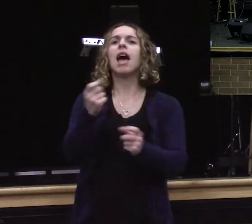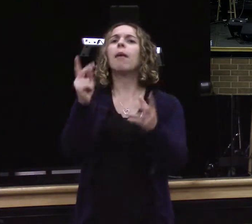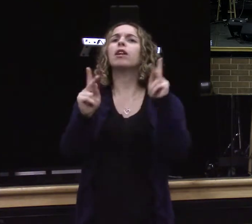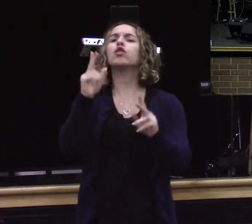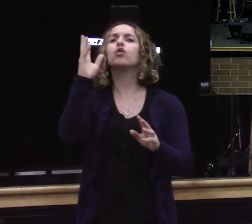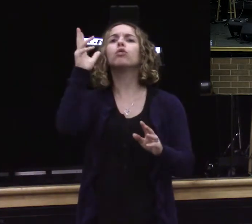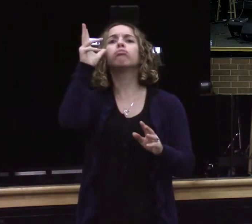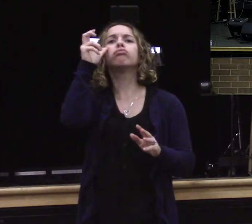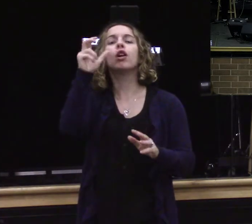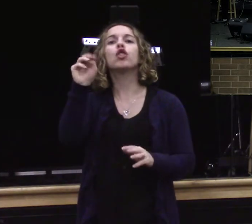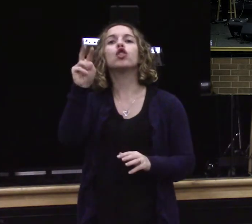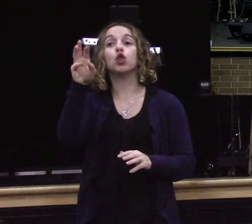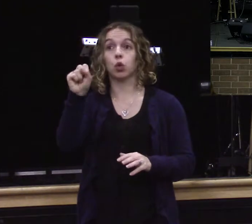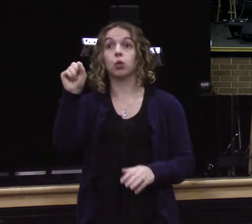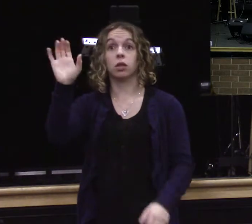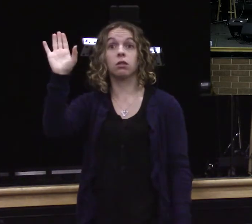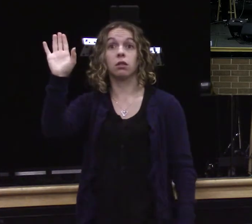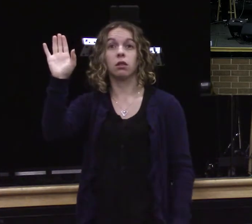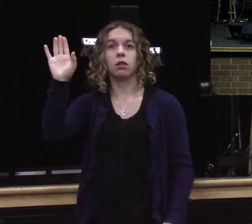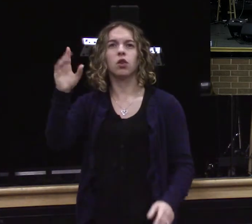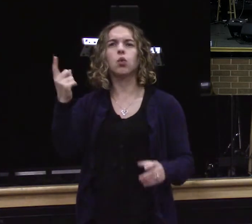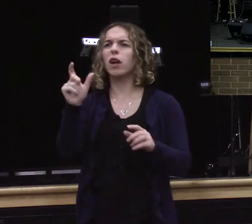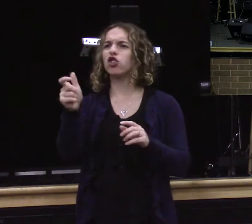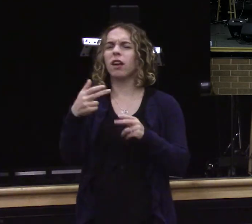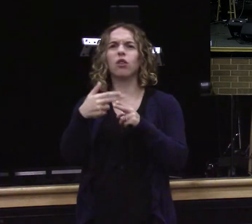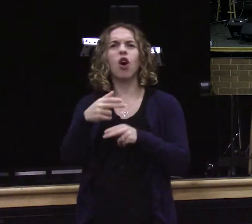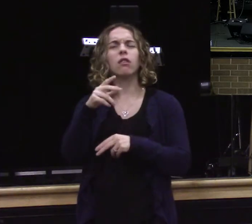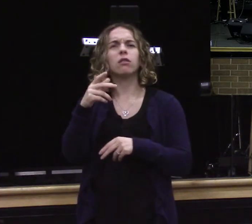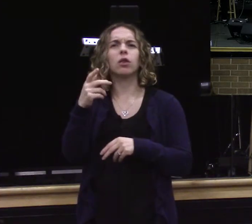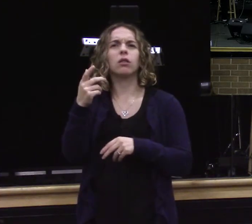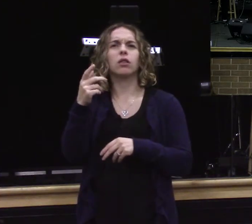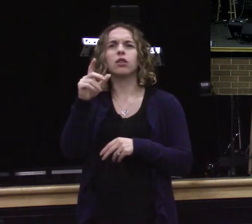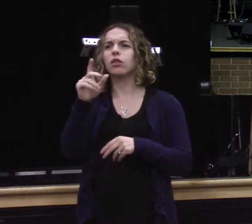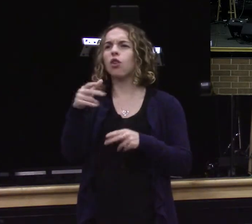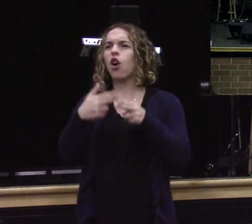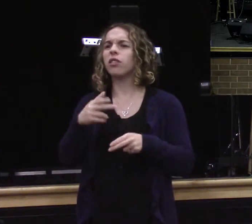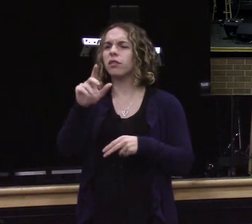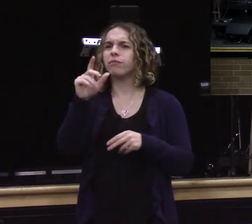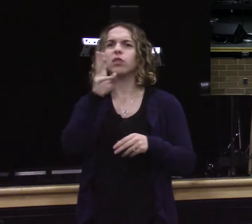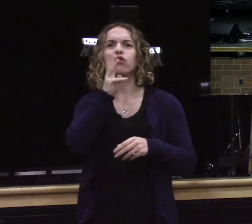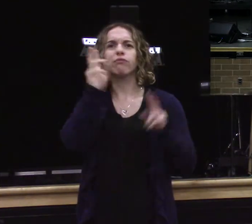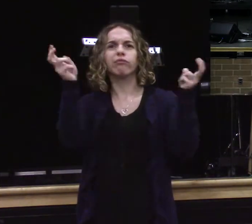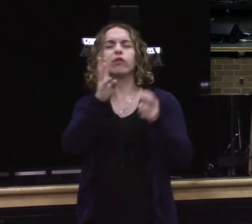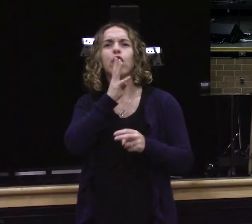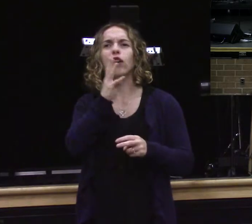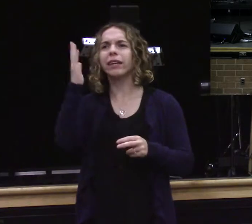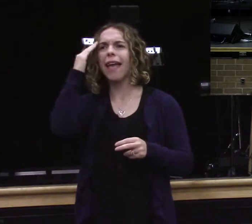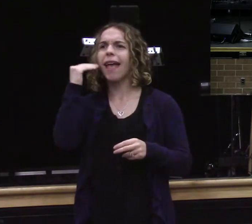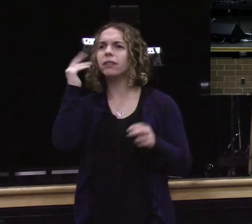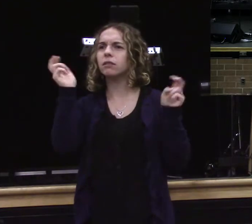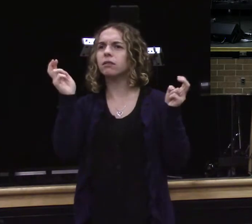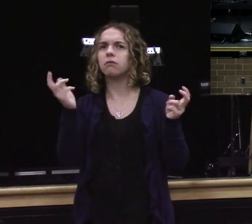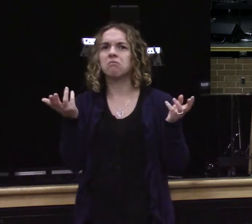heads you know some of the things that they say you know they just they miss sometimes the whole the whole